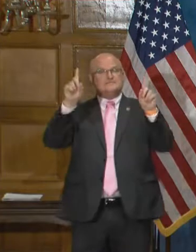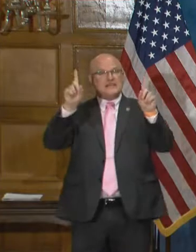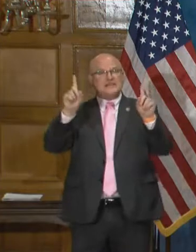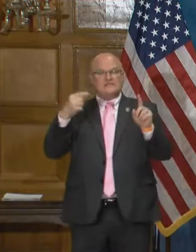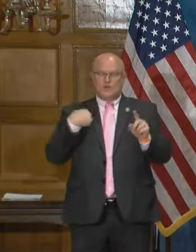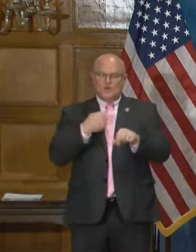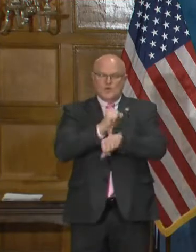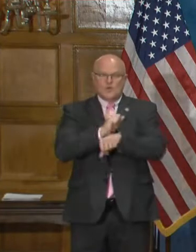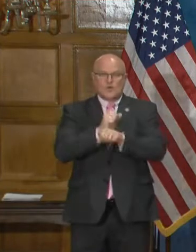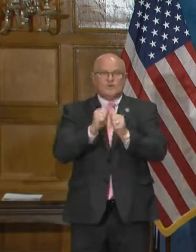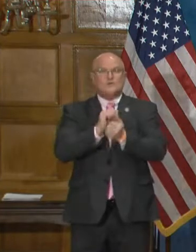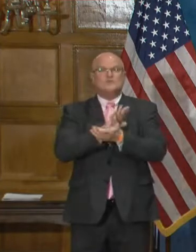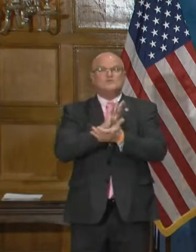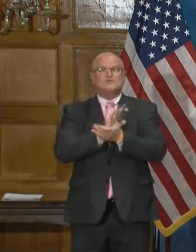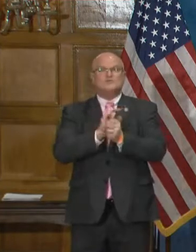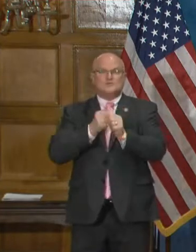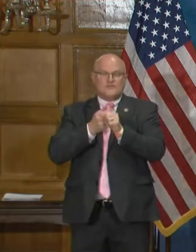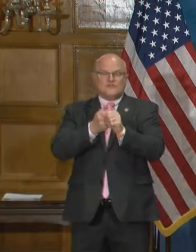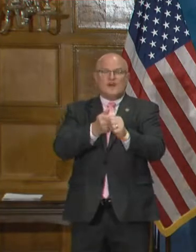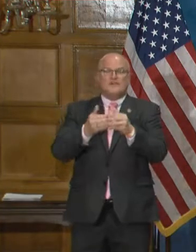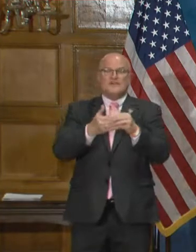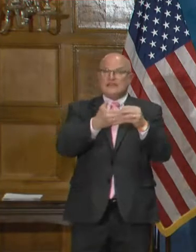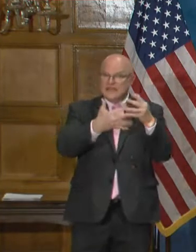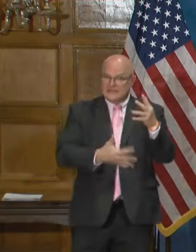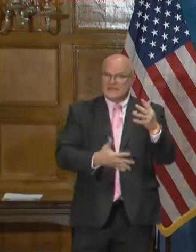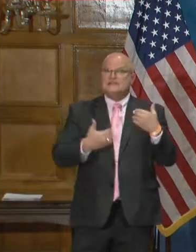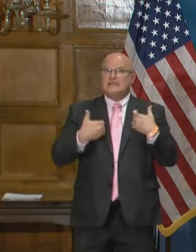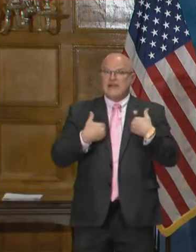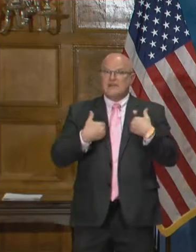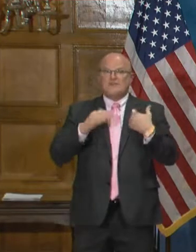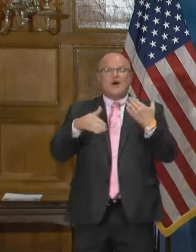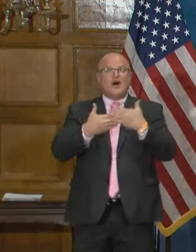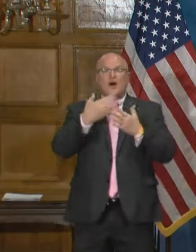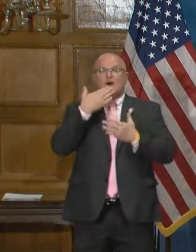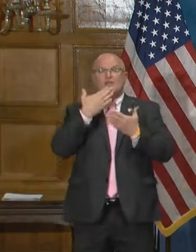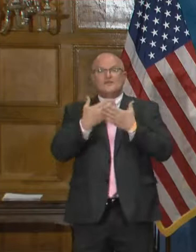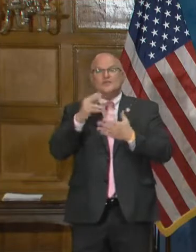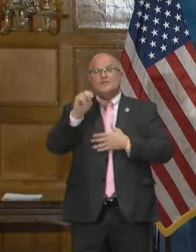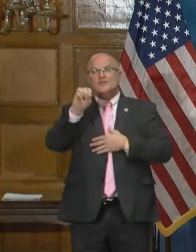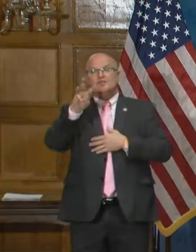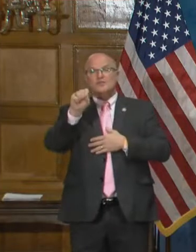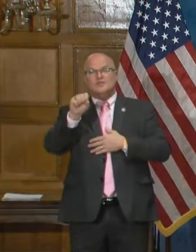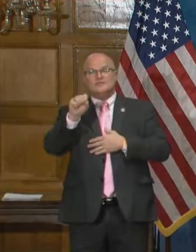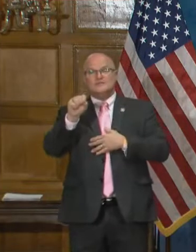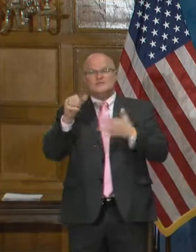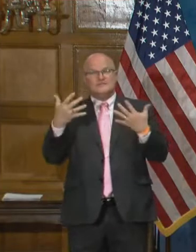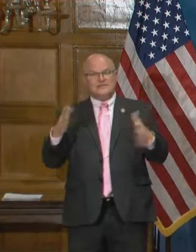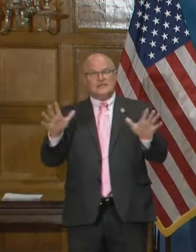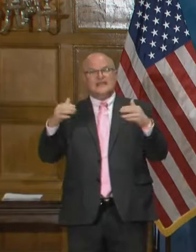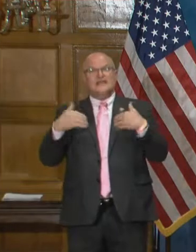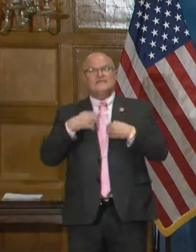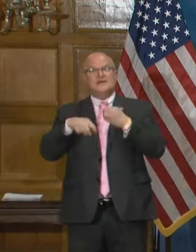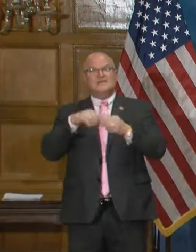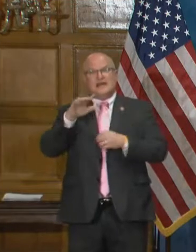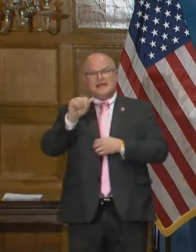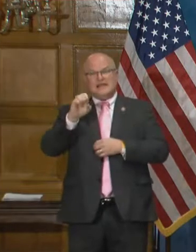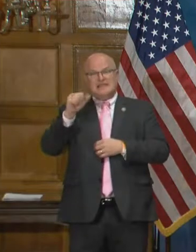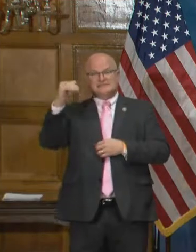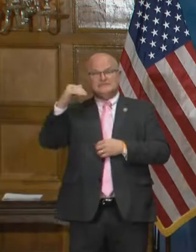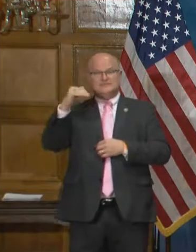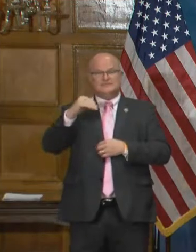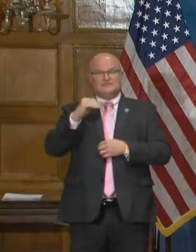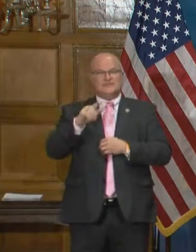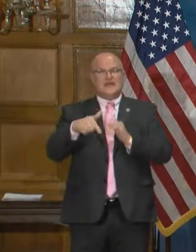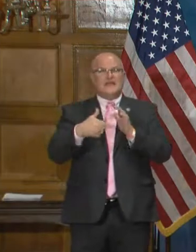have worked with schools to follow the guidelines. And with all the good news that we have now about our case counts,